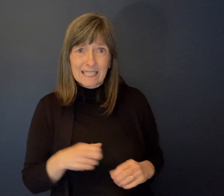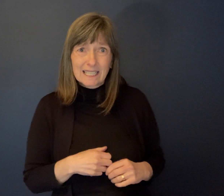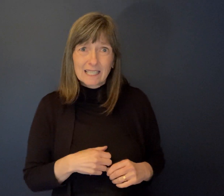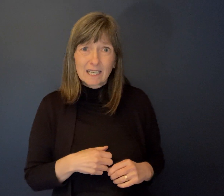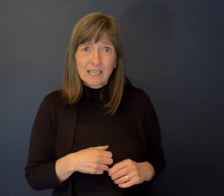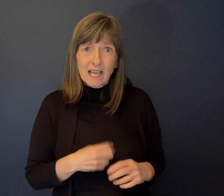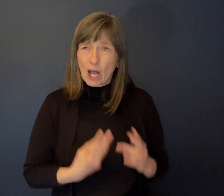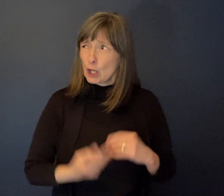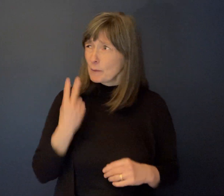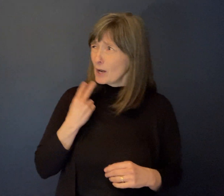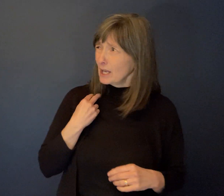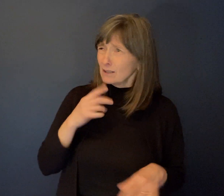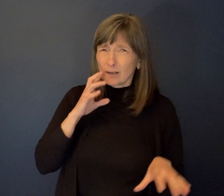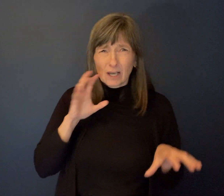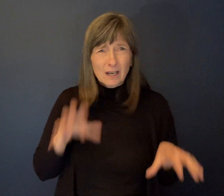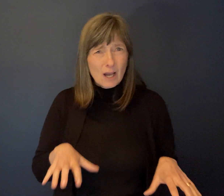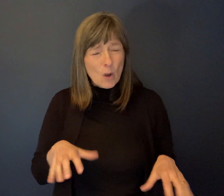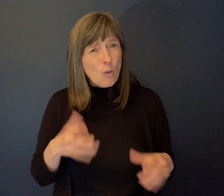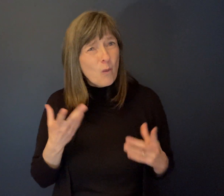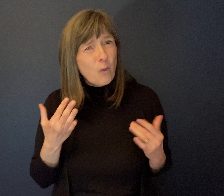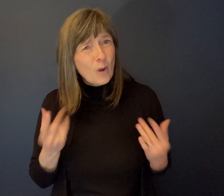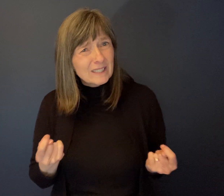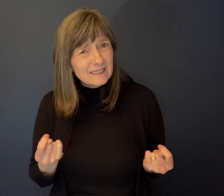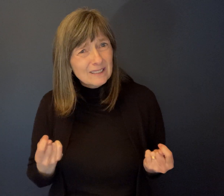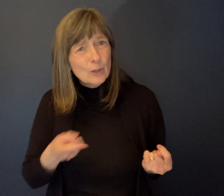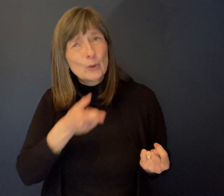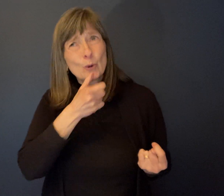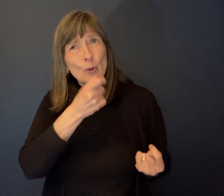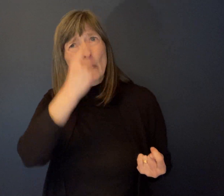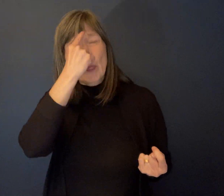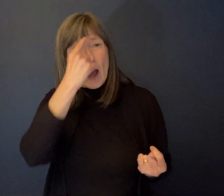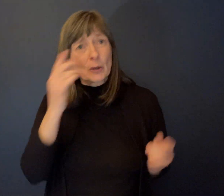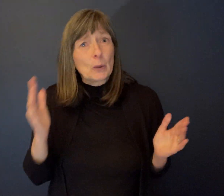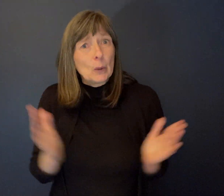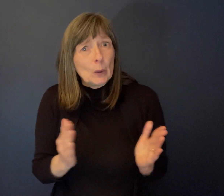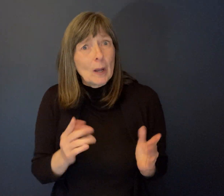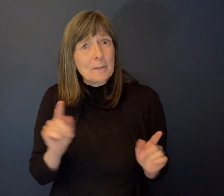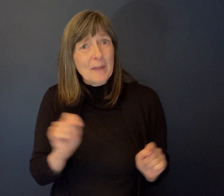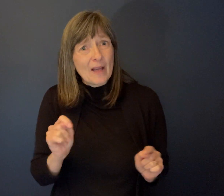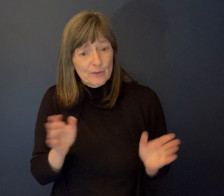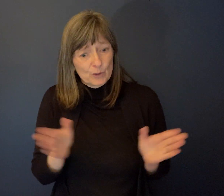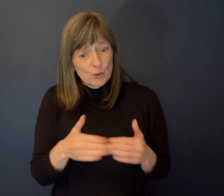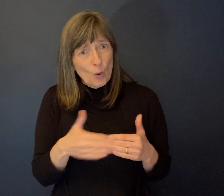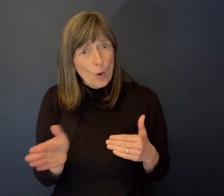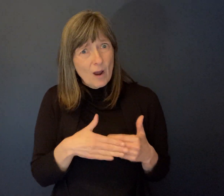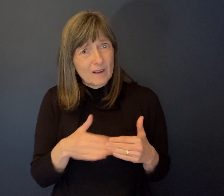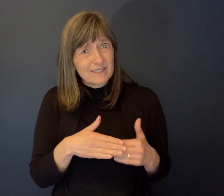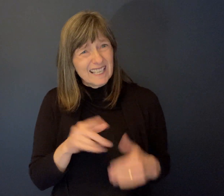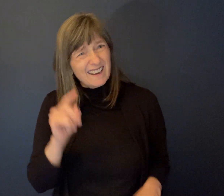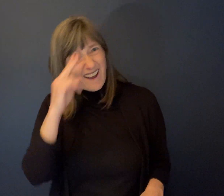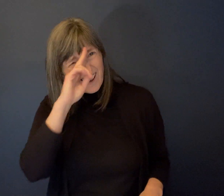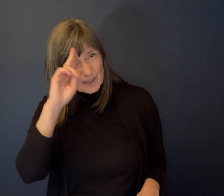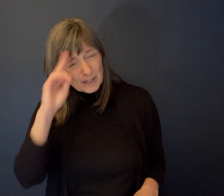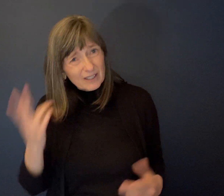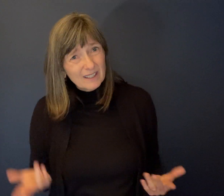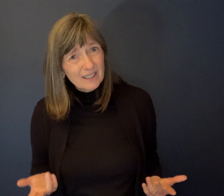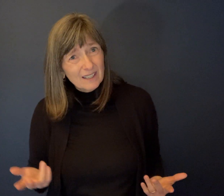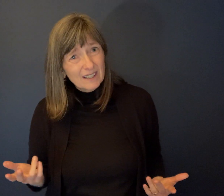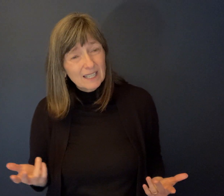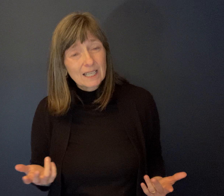that they would even, who would even conceive of that. So accessibility became a huge, huge part of my life